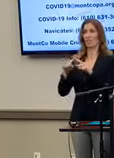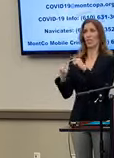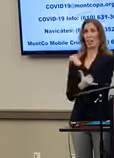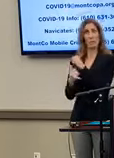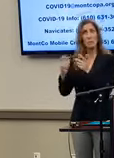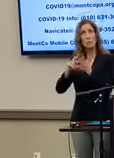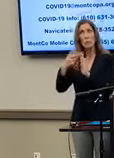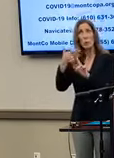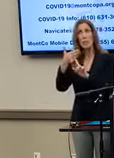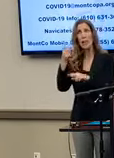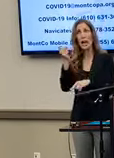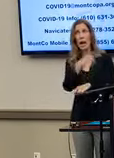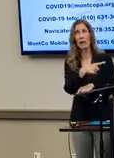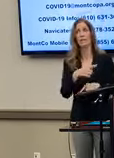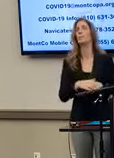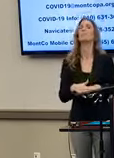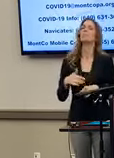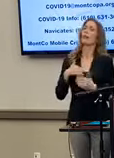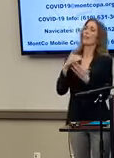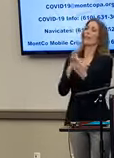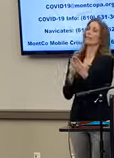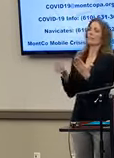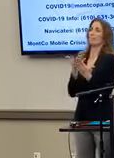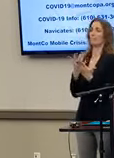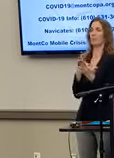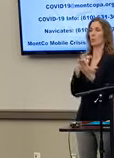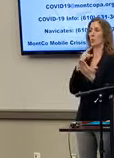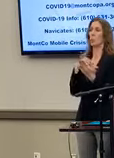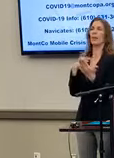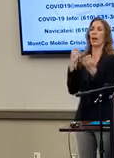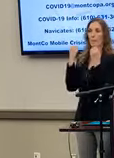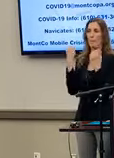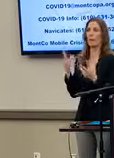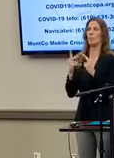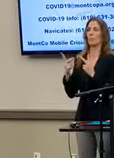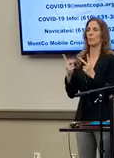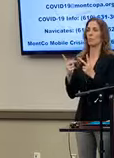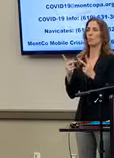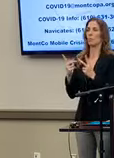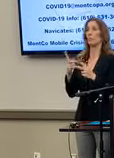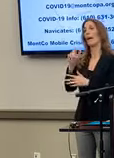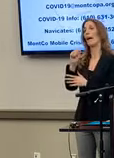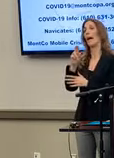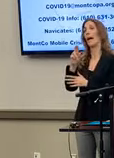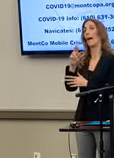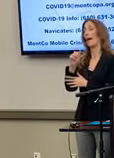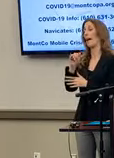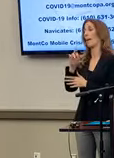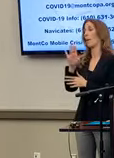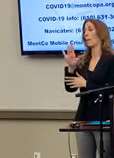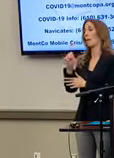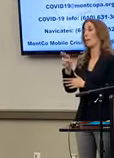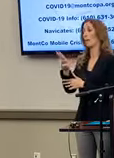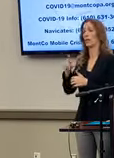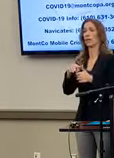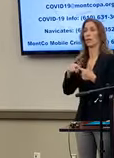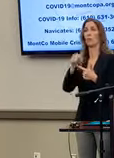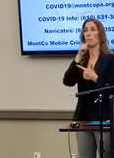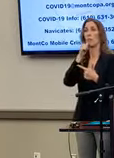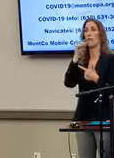included not with specific designations, but that a number of people are staying in Airbnbs, private homes,